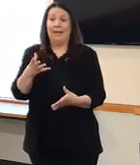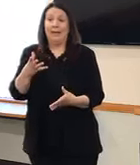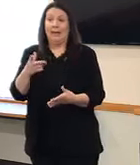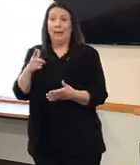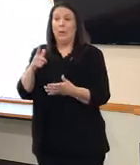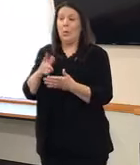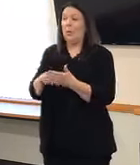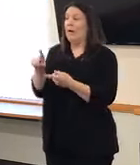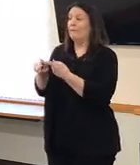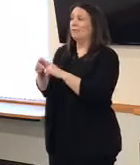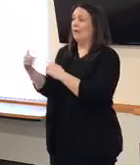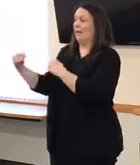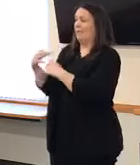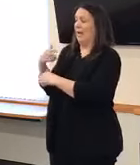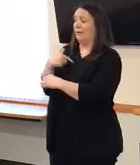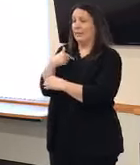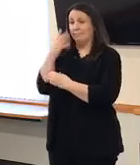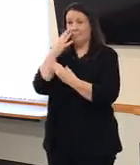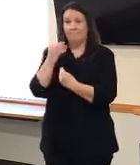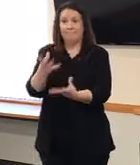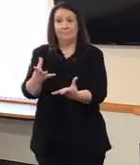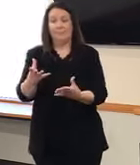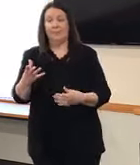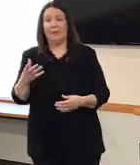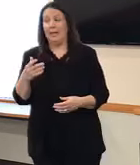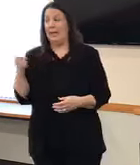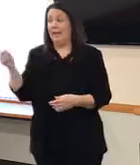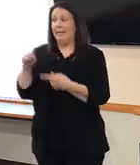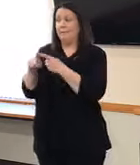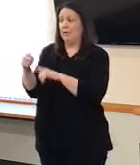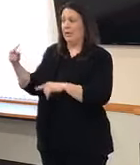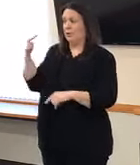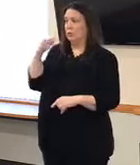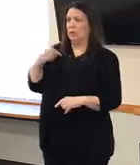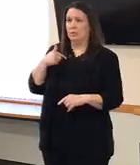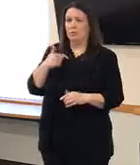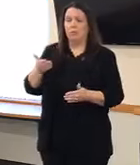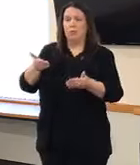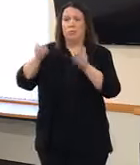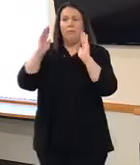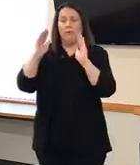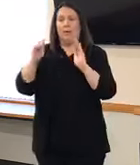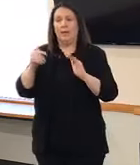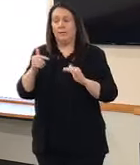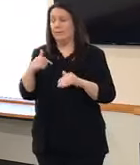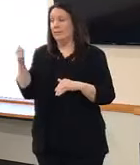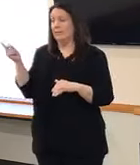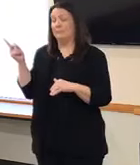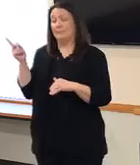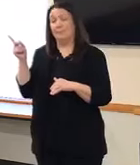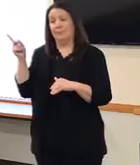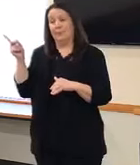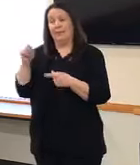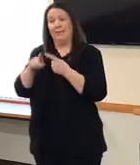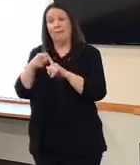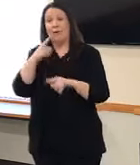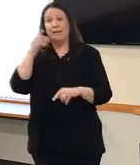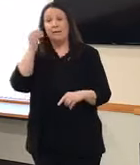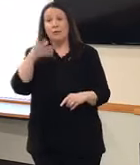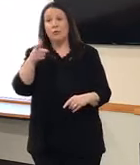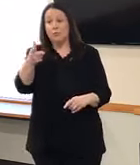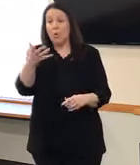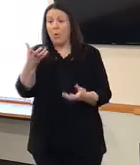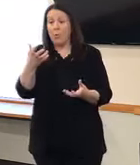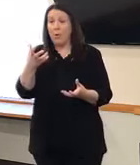told me long ago when I was seemingly overwhelmed by a problem that the way you go about eating an elephant is one bite at a